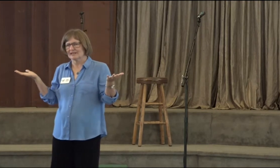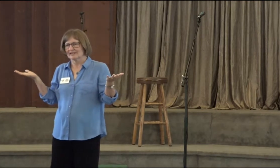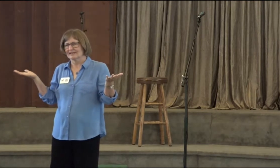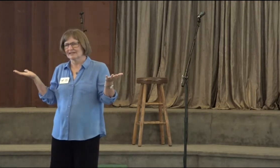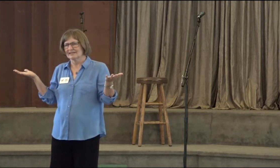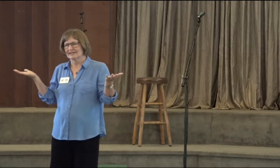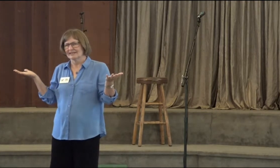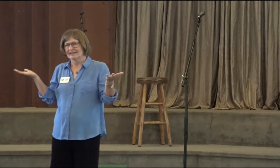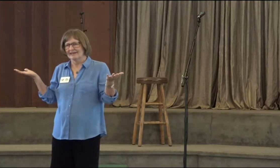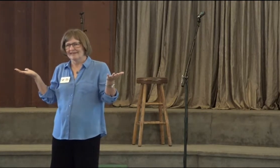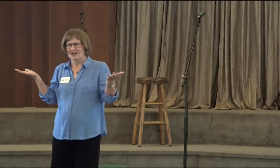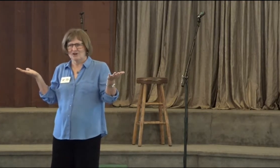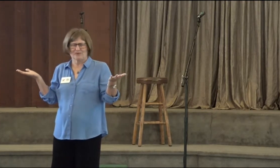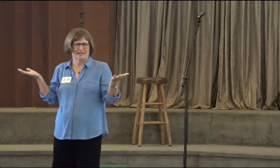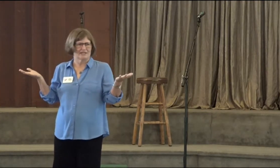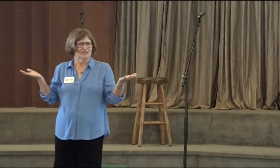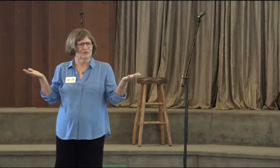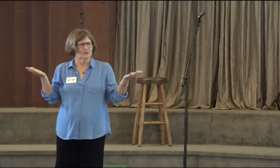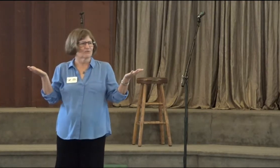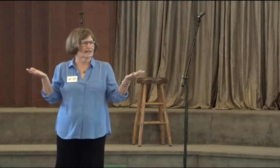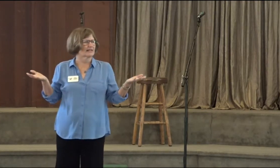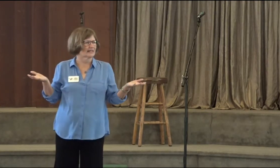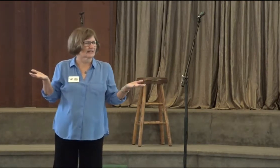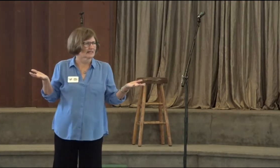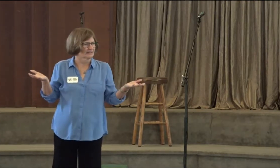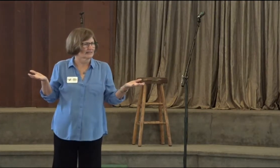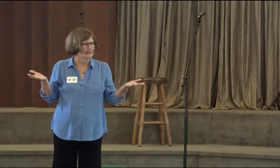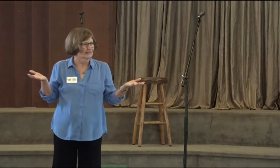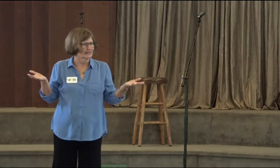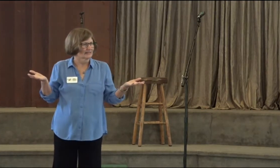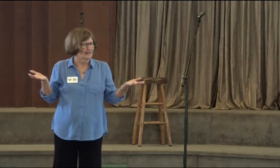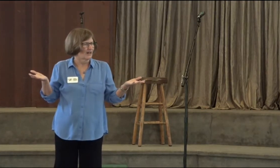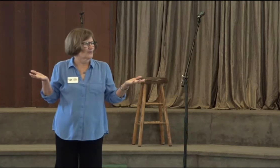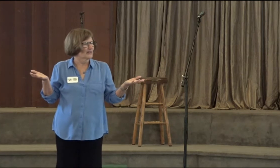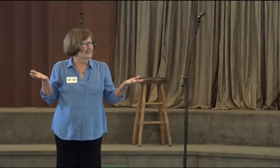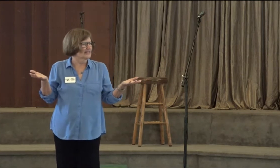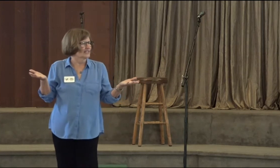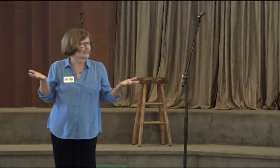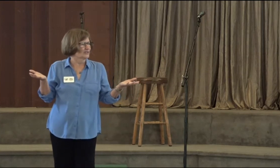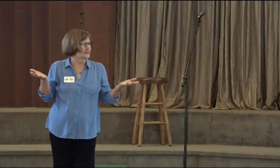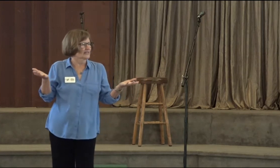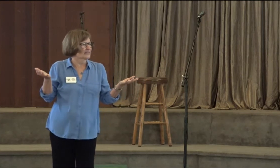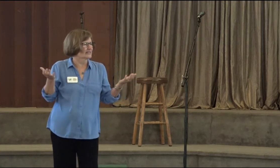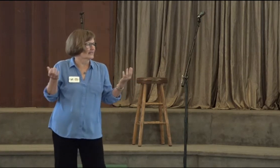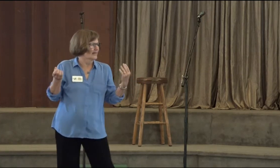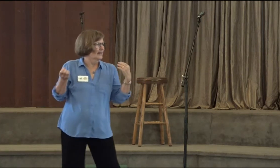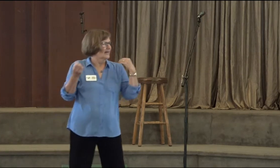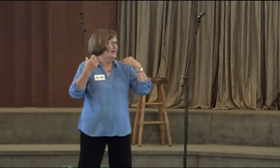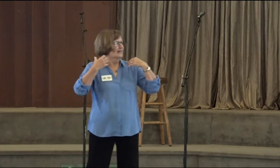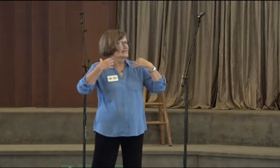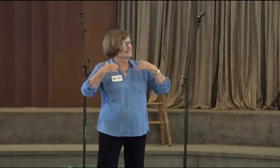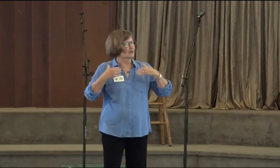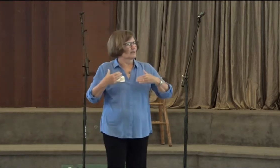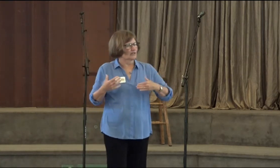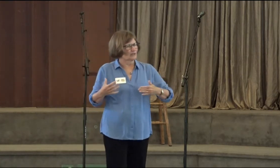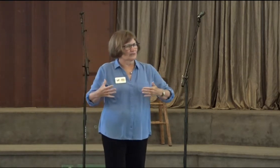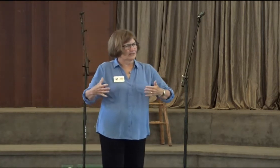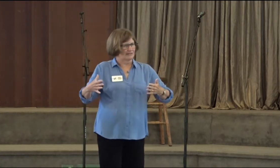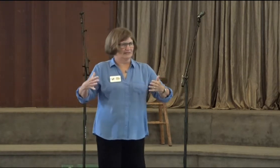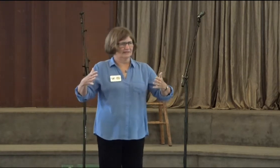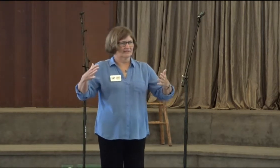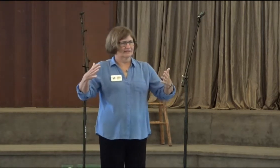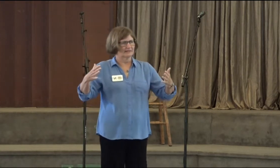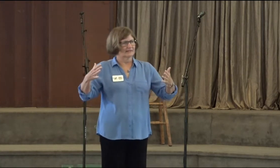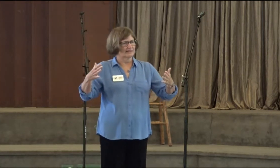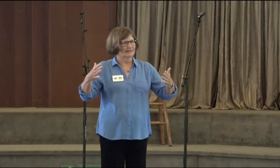everywhere. That all we need to do is recognize. All we need to do is step into